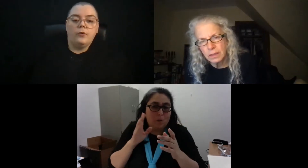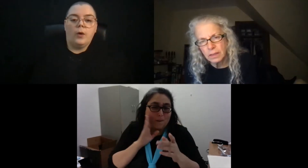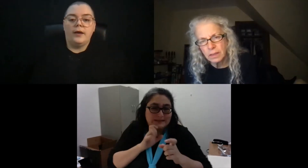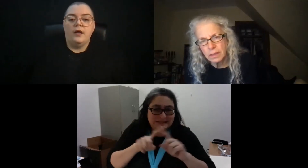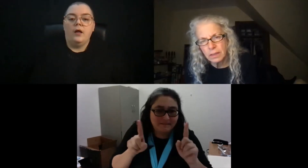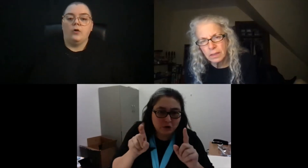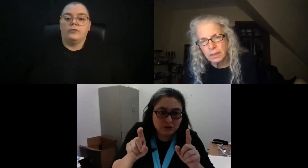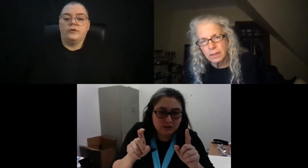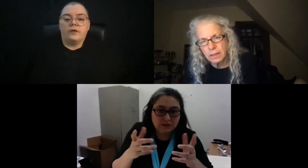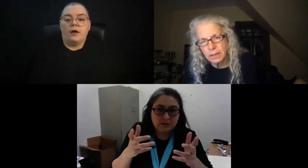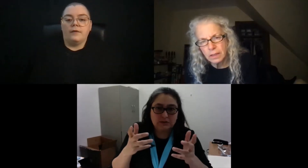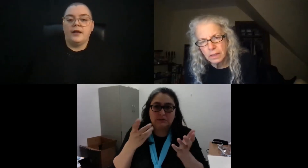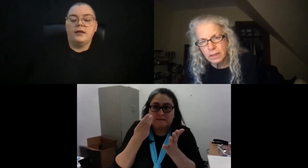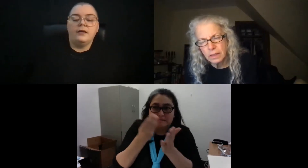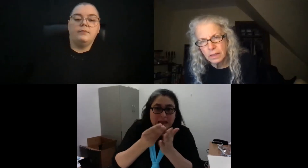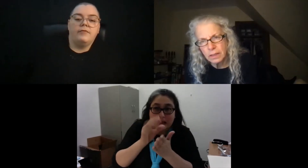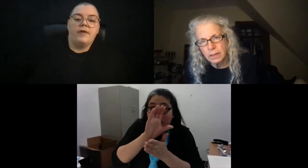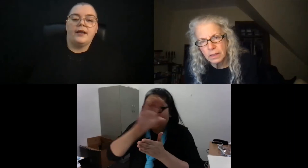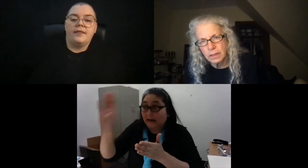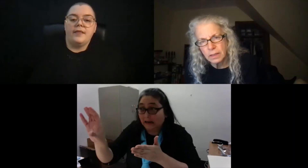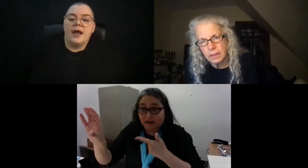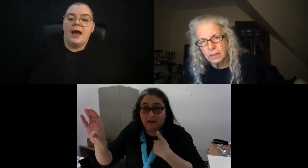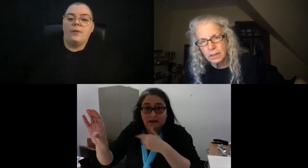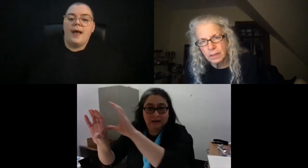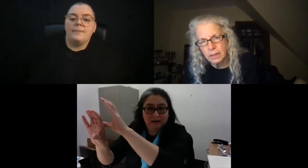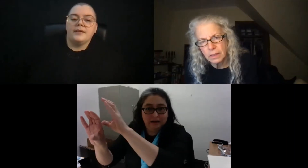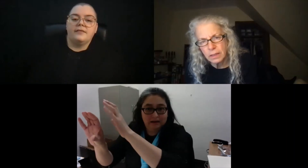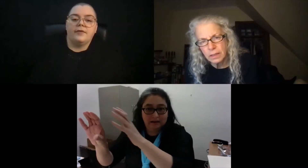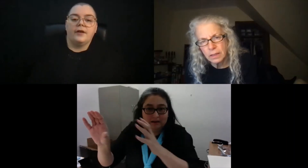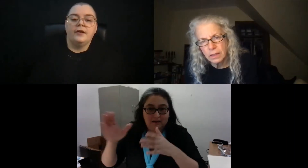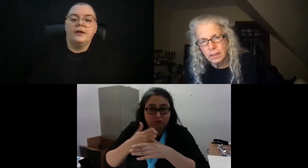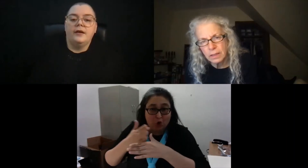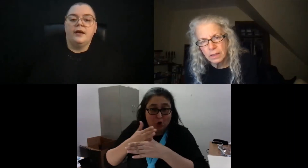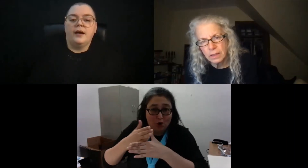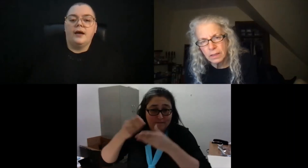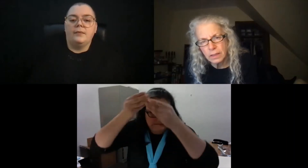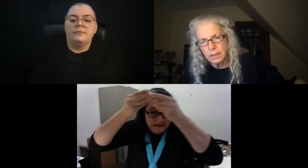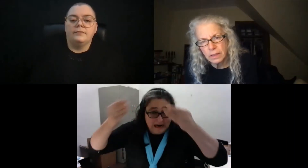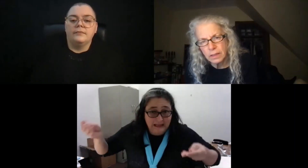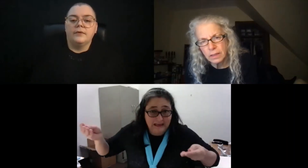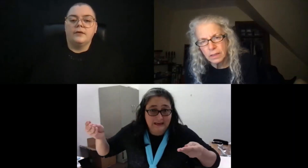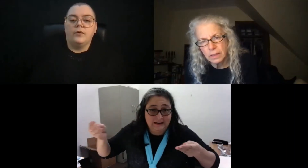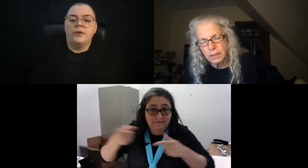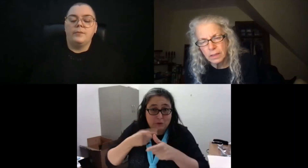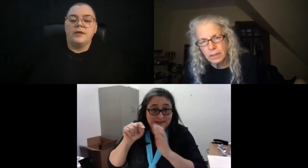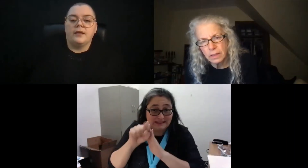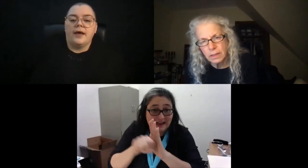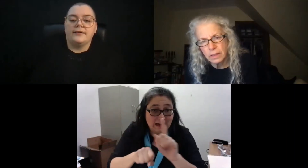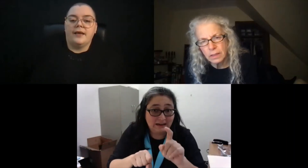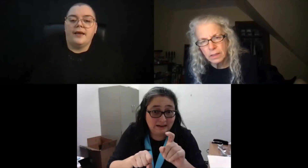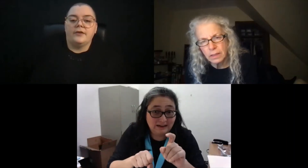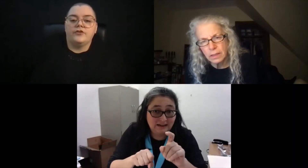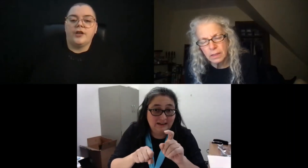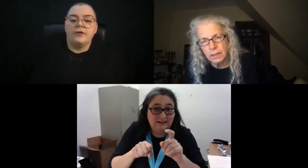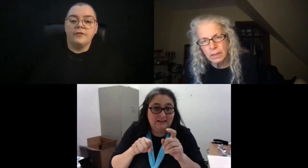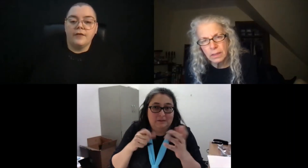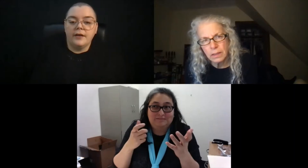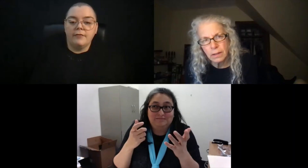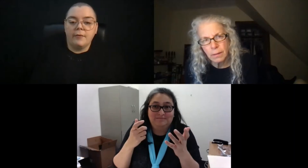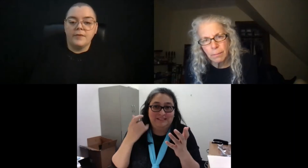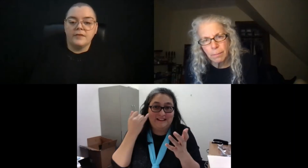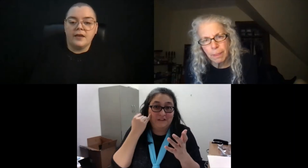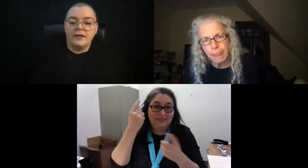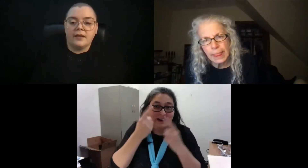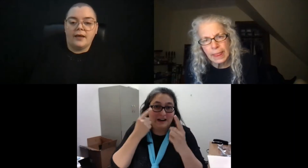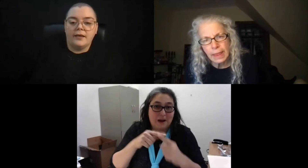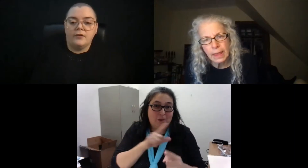to what also is already providing? then how would that be different? Would it be like, say, shared funding